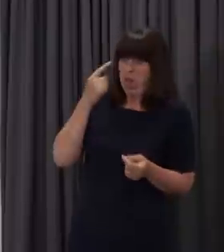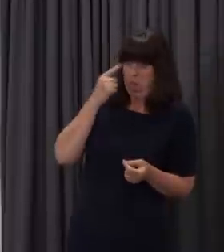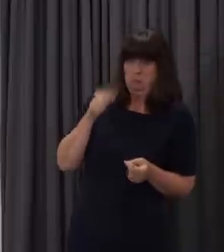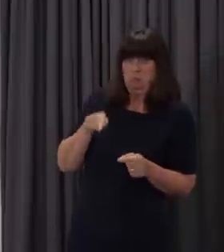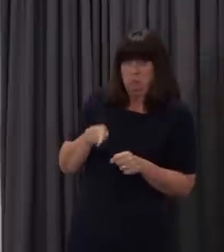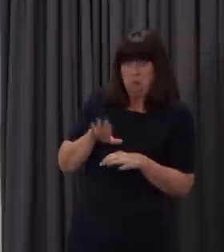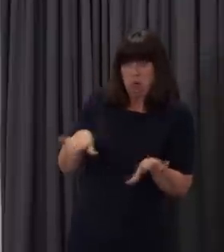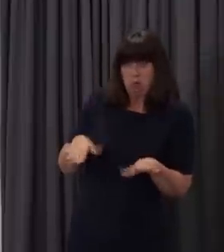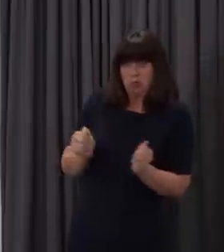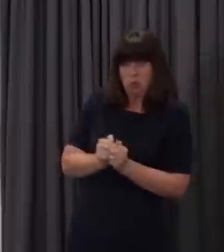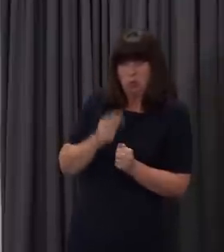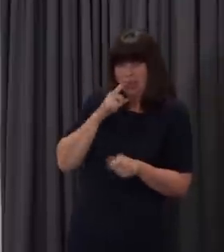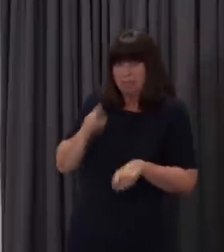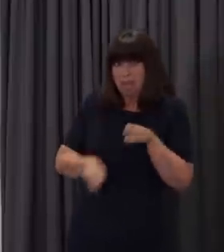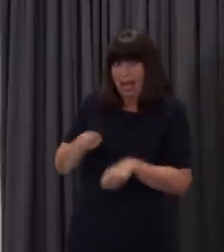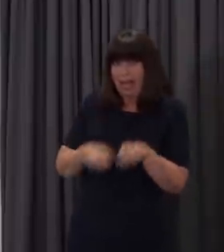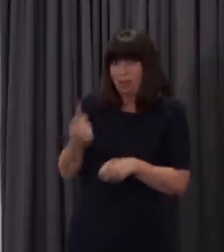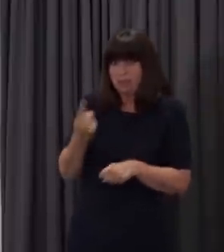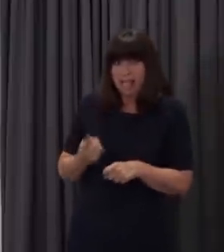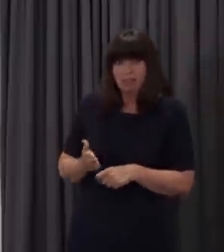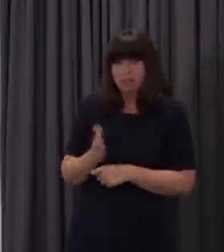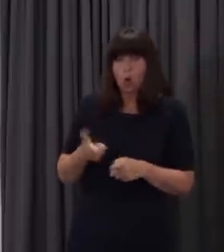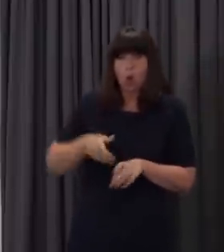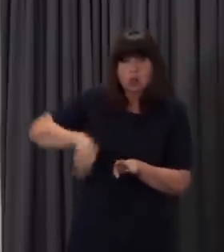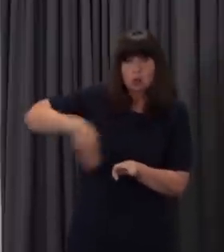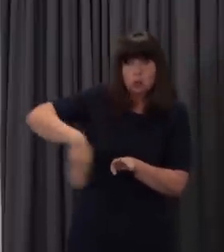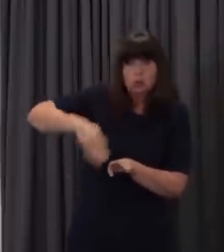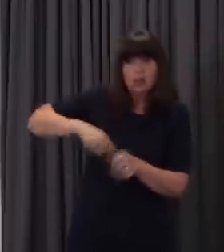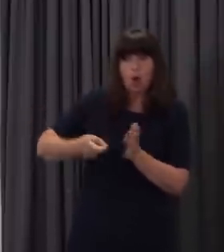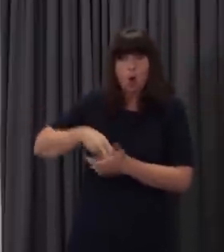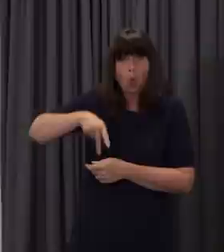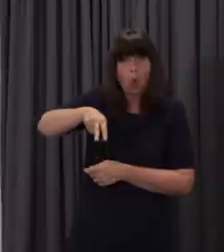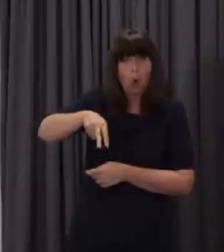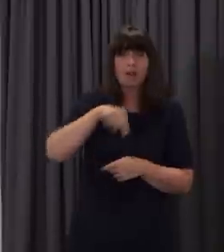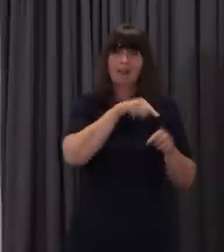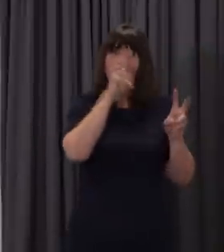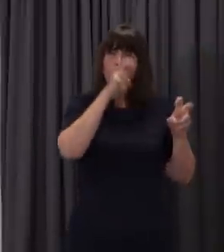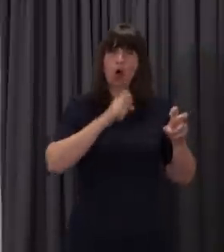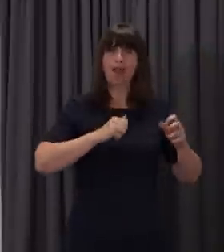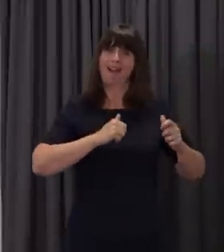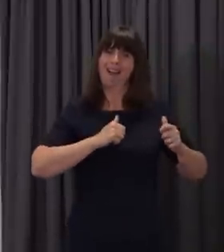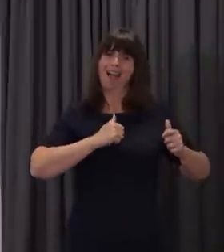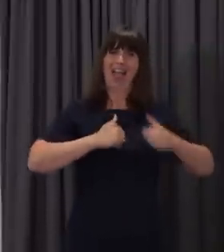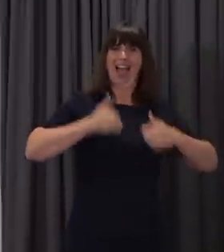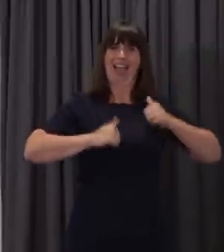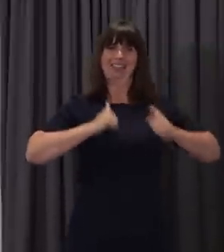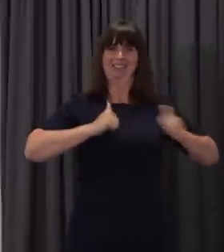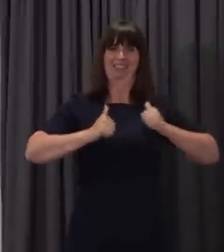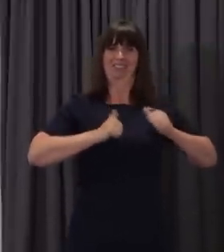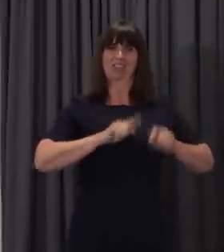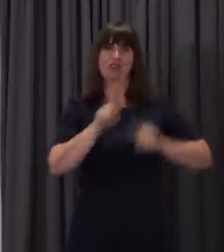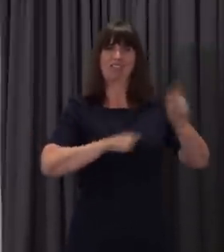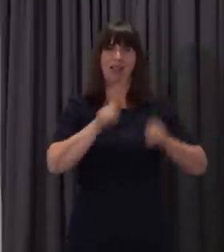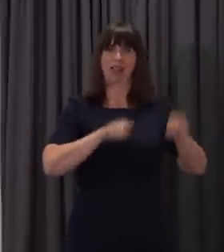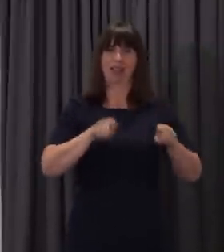safely to their local school, then obviously those active travel measures is the perfect way to travel to school. But